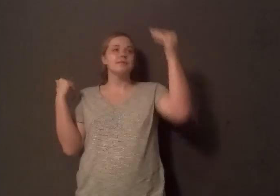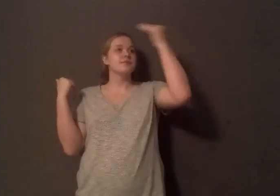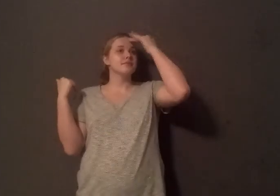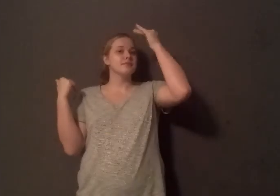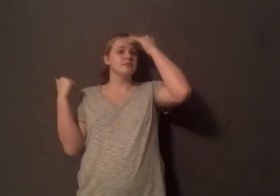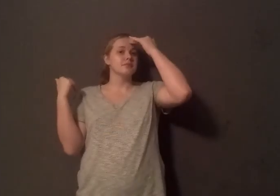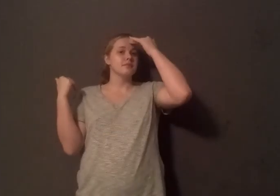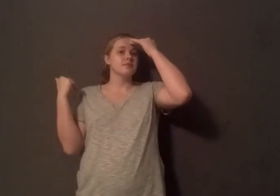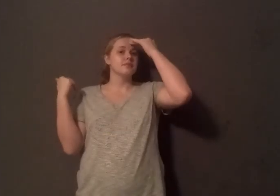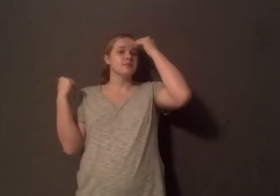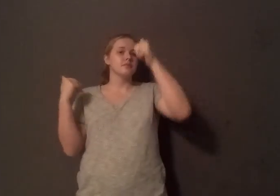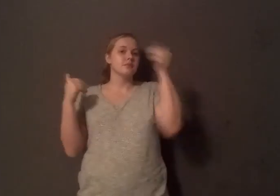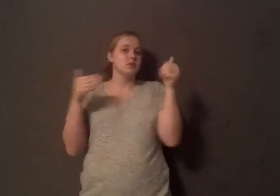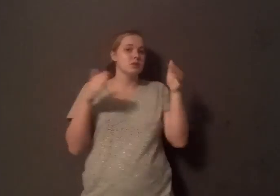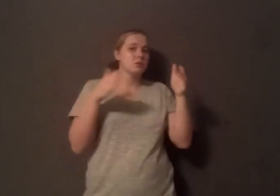causing someone else to be very unhappy.